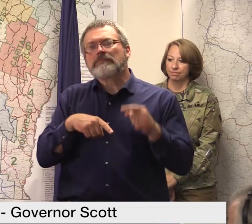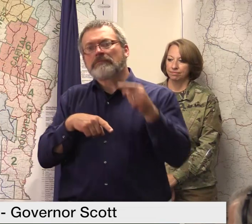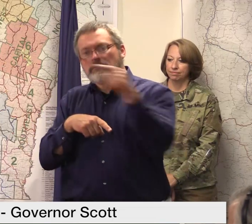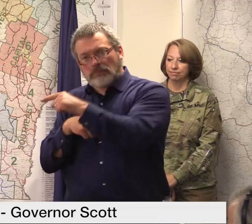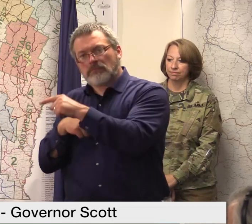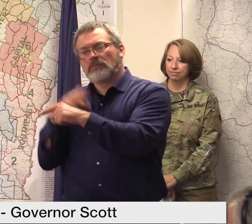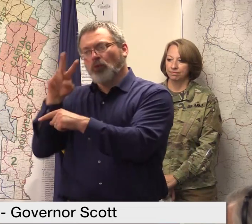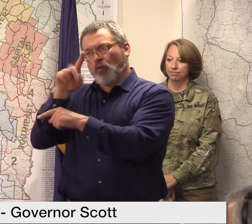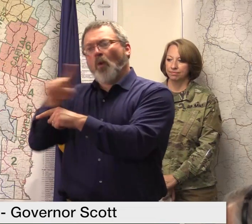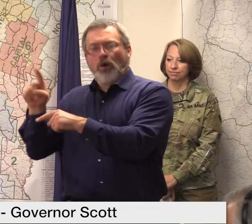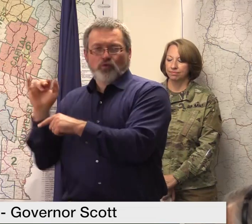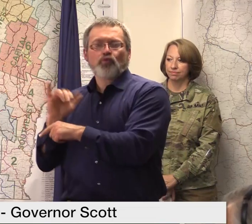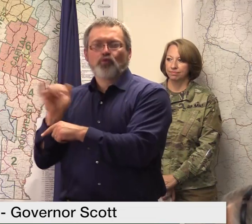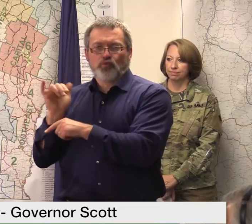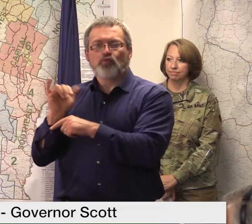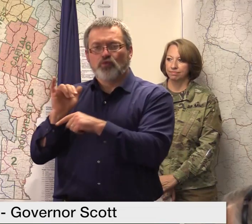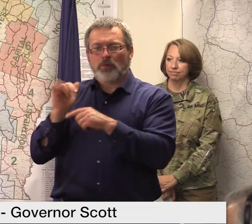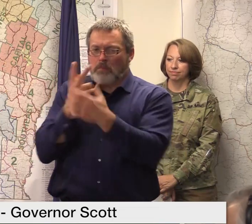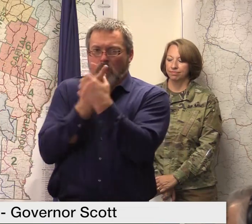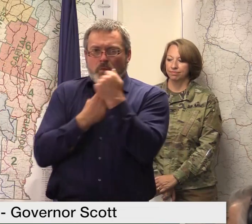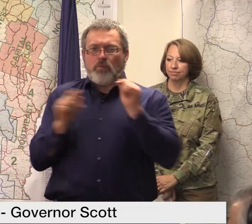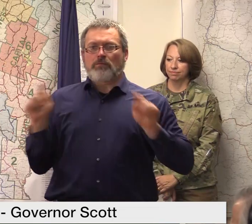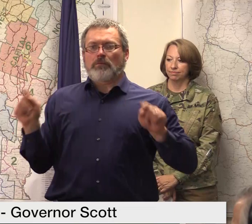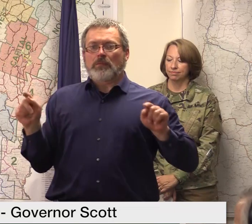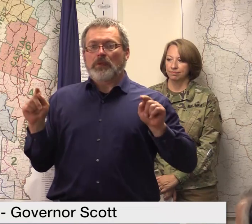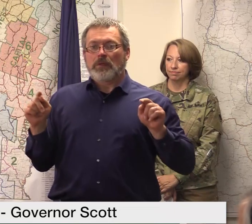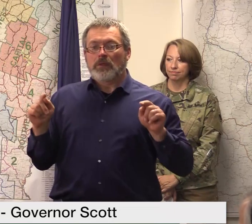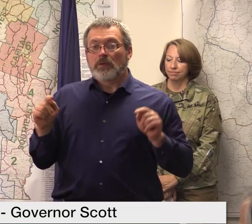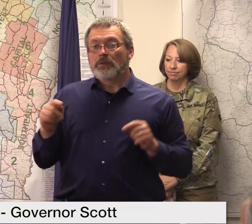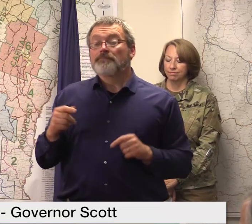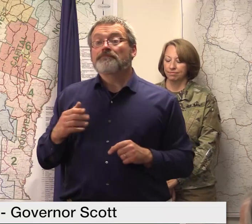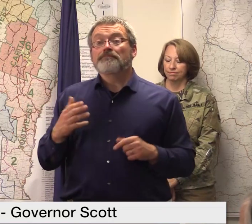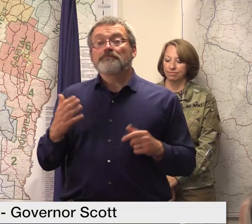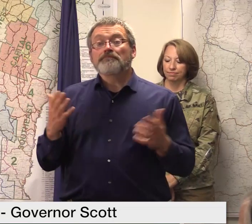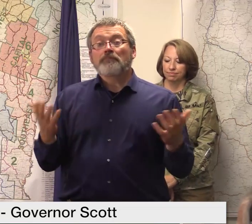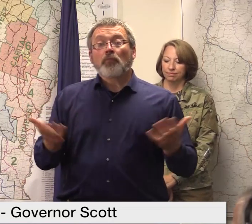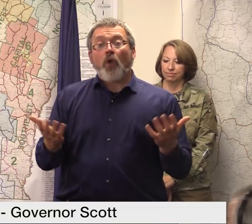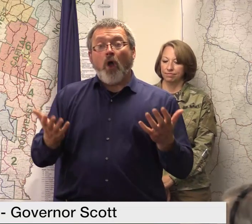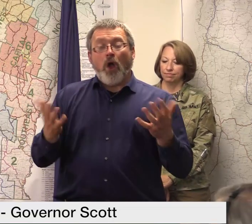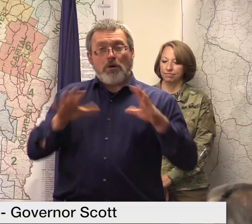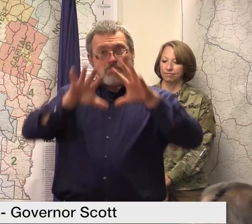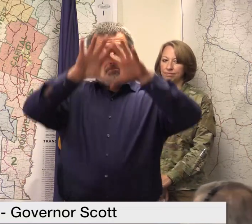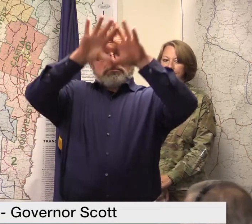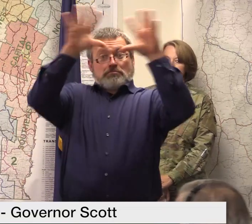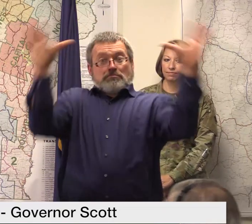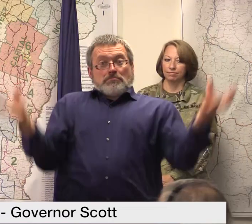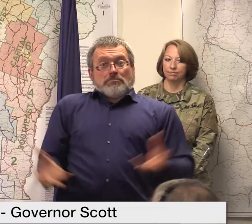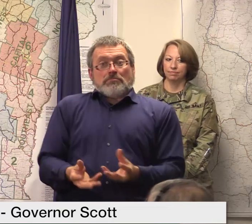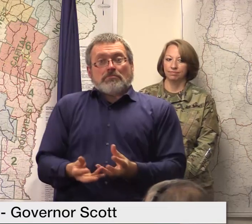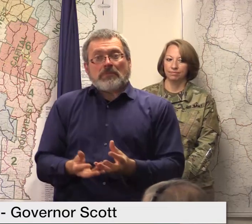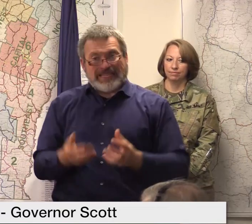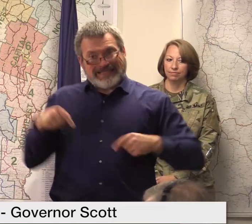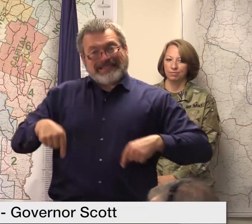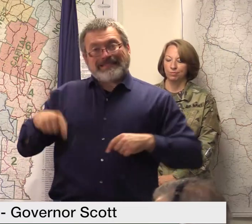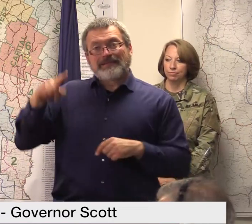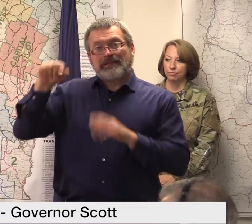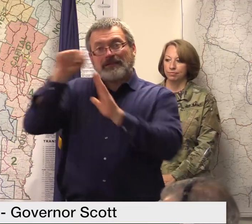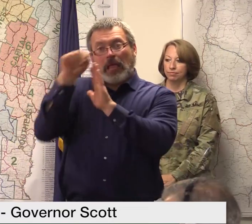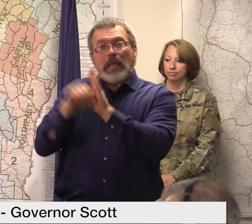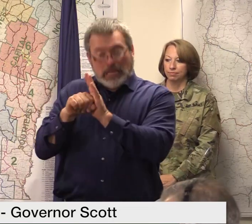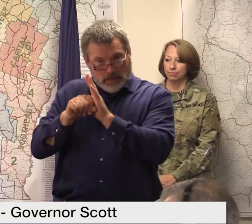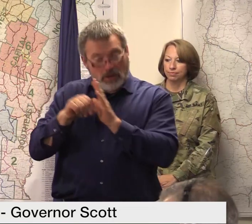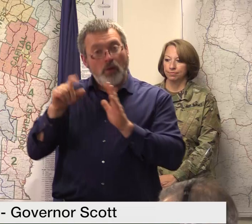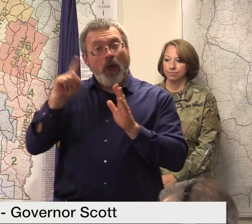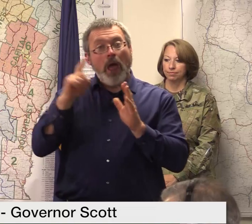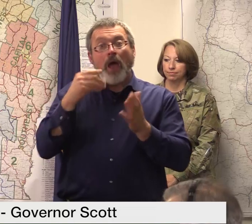will will help provide the state an overall understanding of the impact and assist in securing federal funding to not only restore